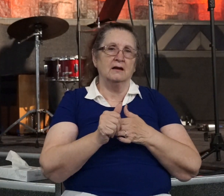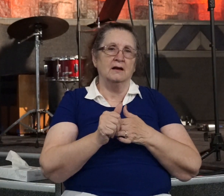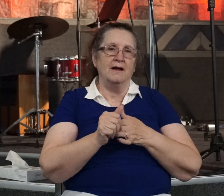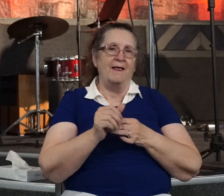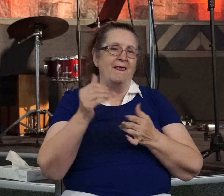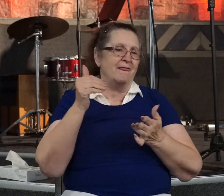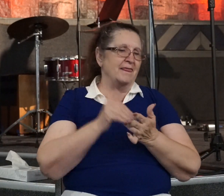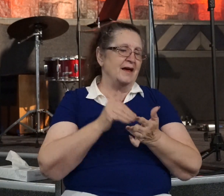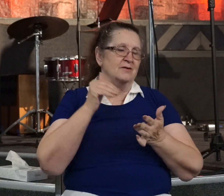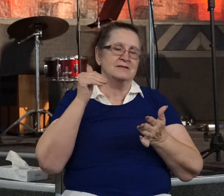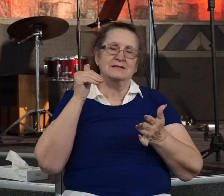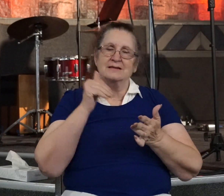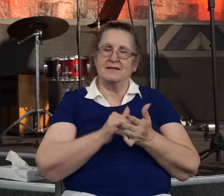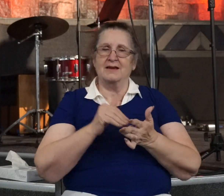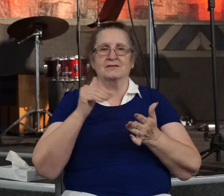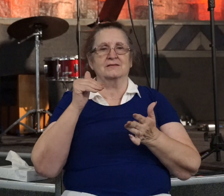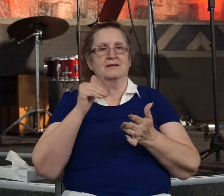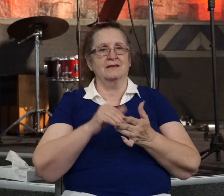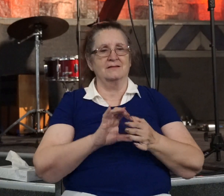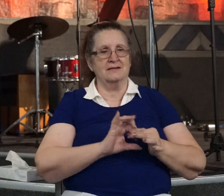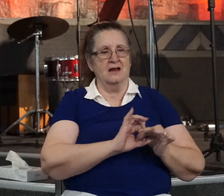upon thousands of lost people to Christ.